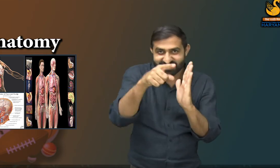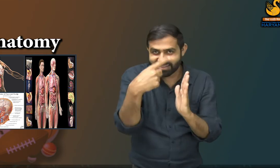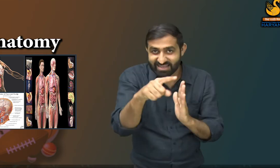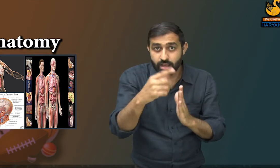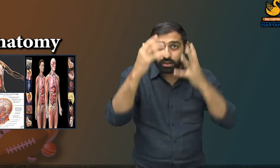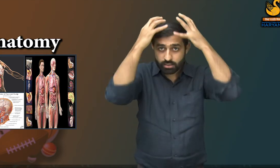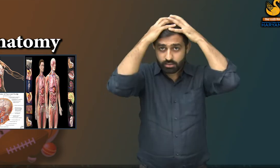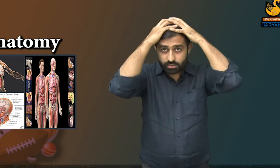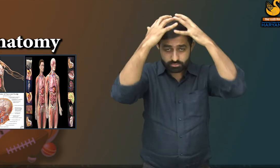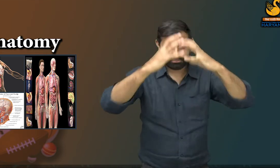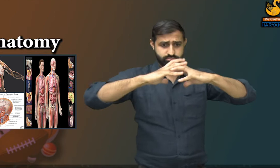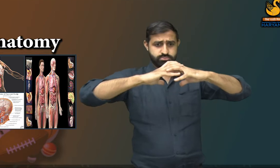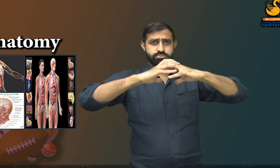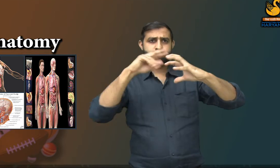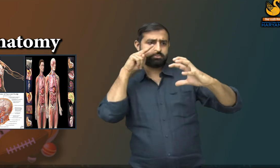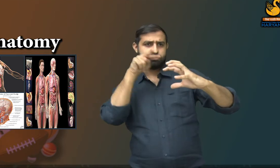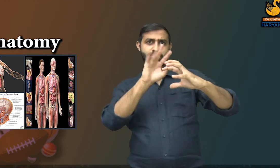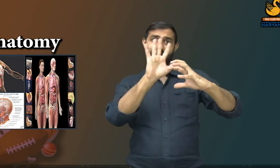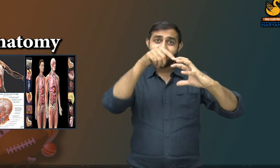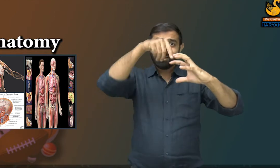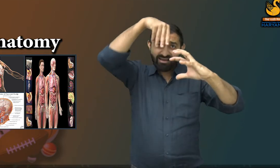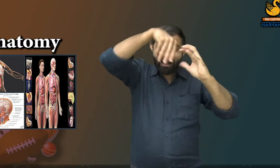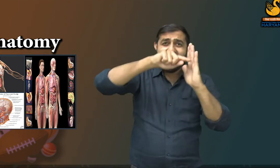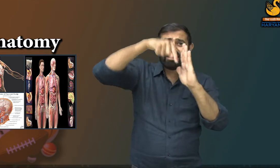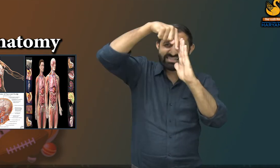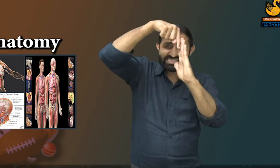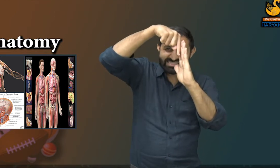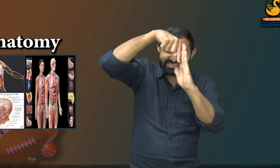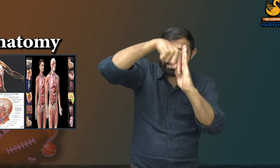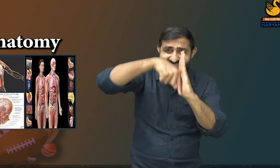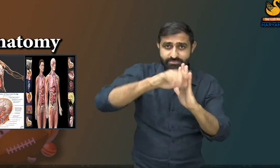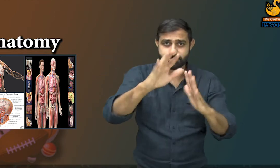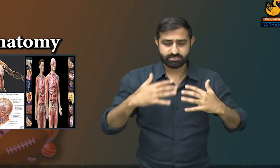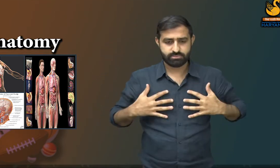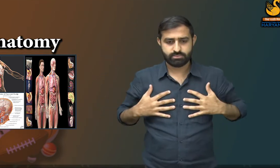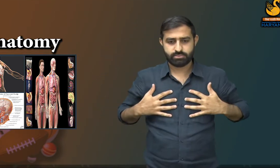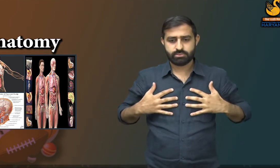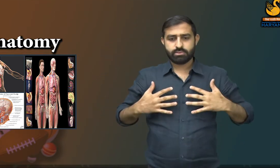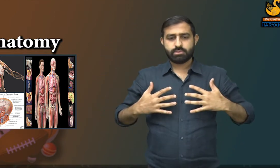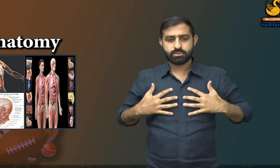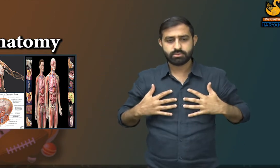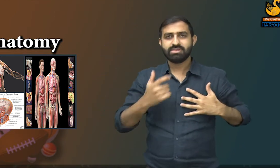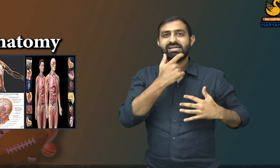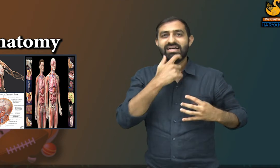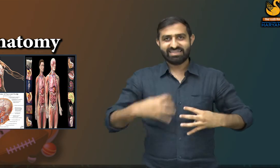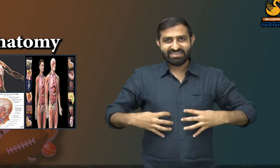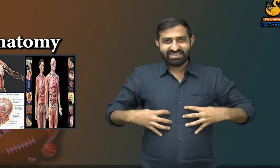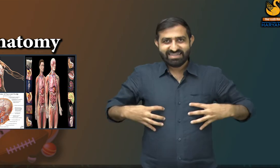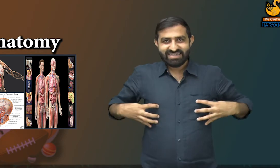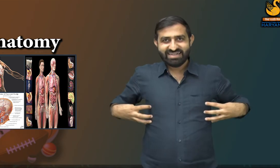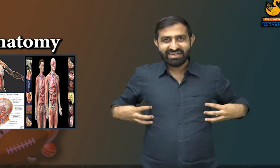means the study of the human body parts and their function. In this we study in detail the systems of the